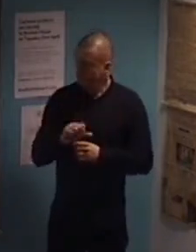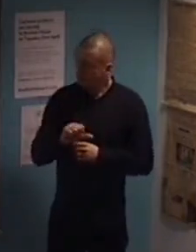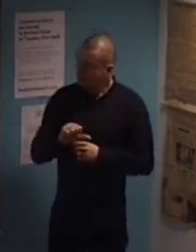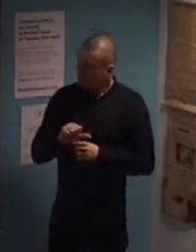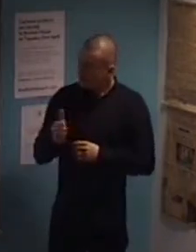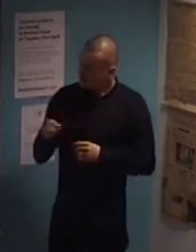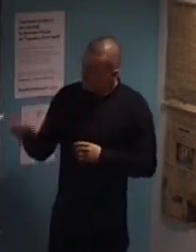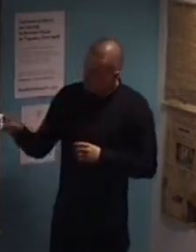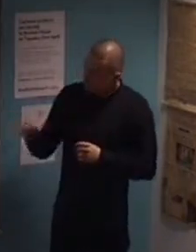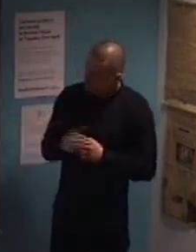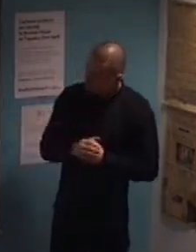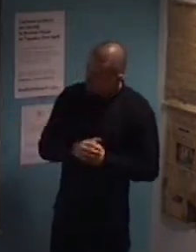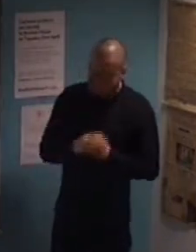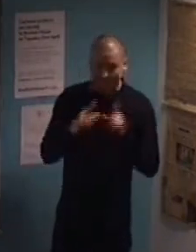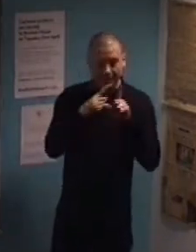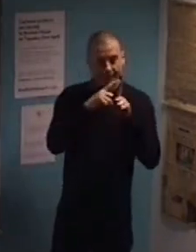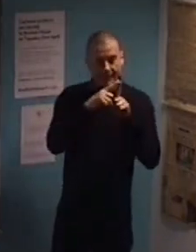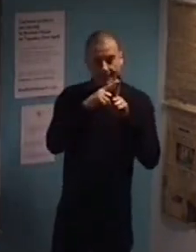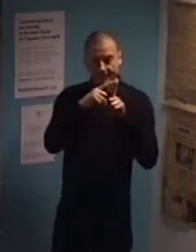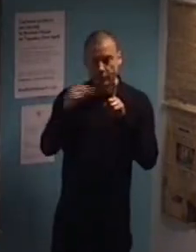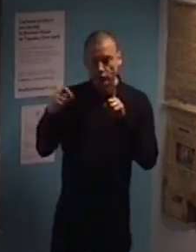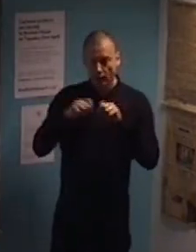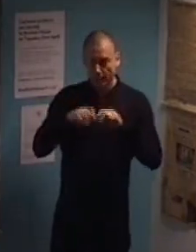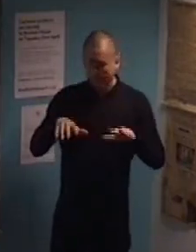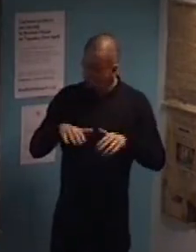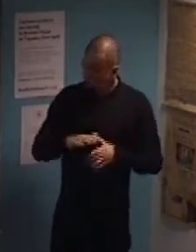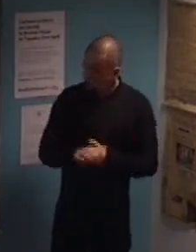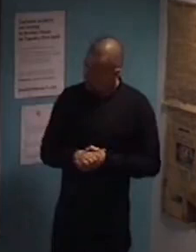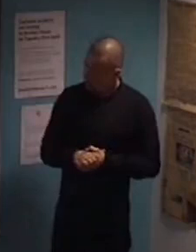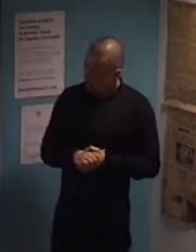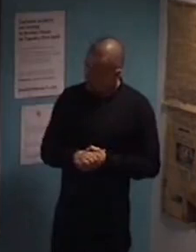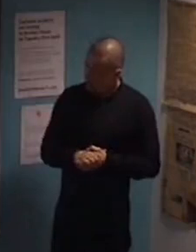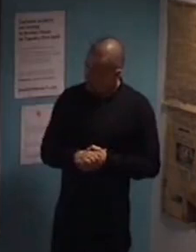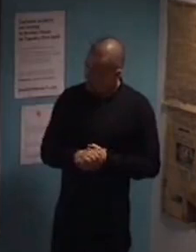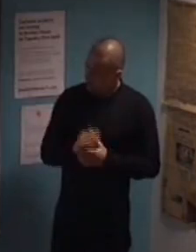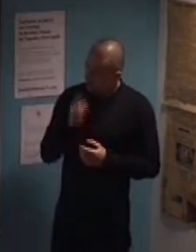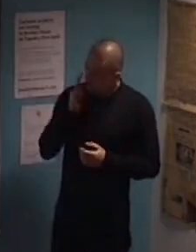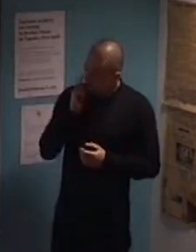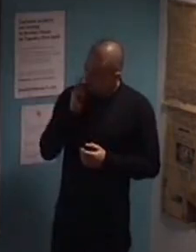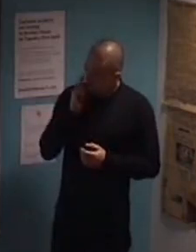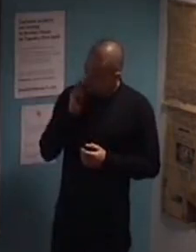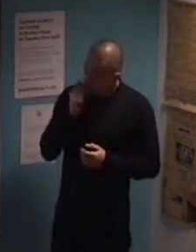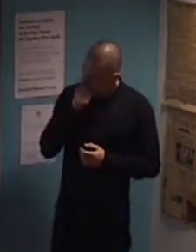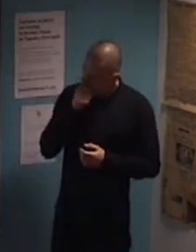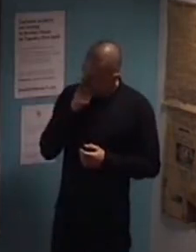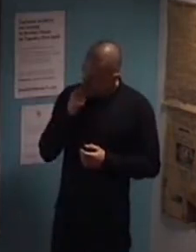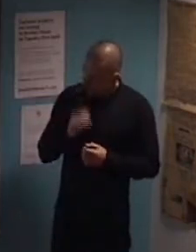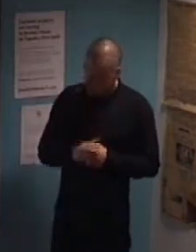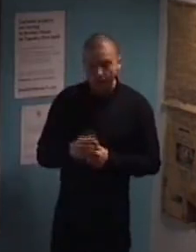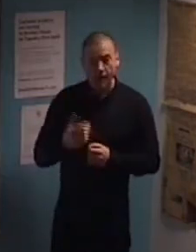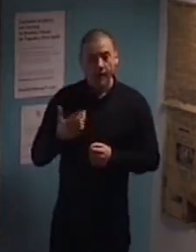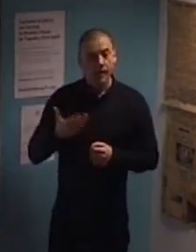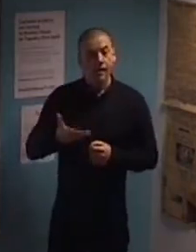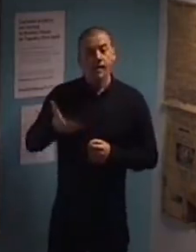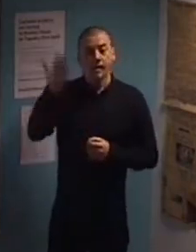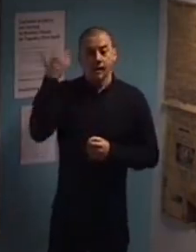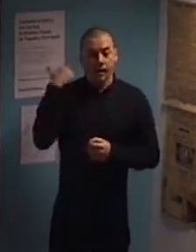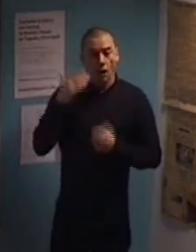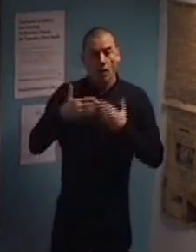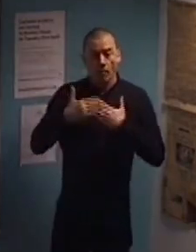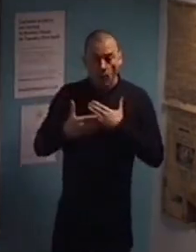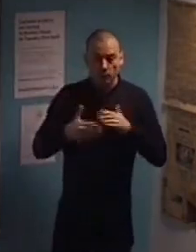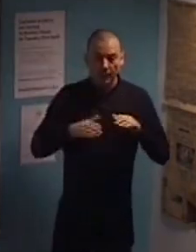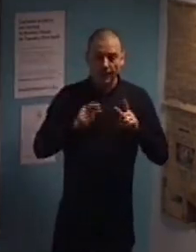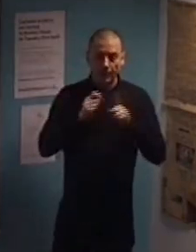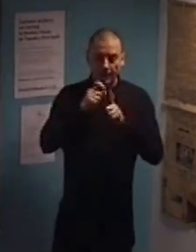spend on digital media. For example, like before, it wasn't dominated by desktop and laptop. And, then, up to